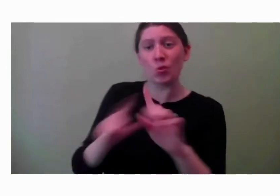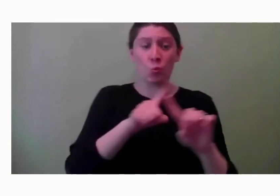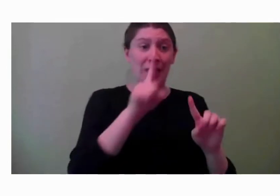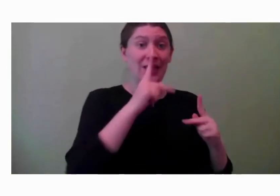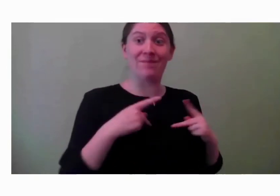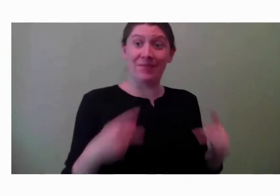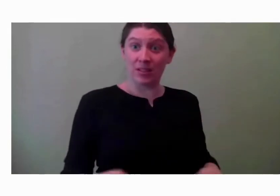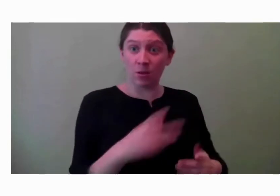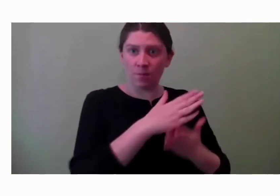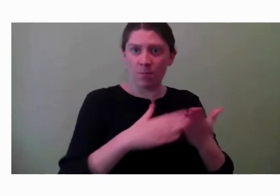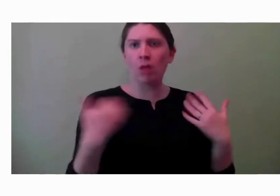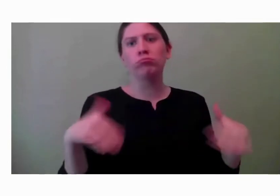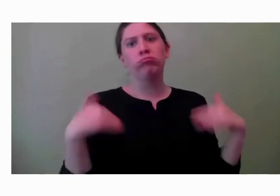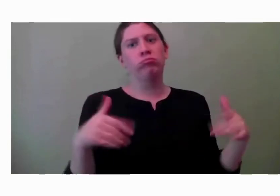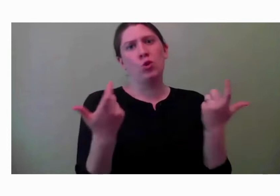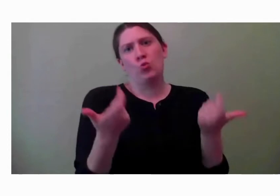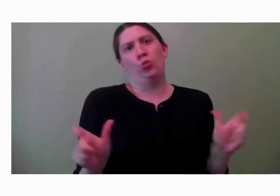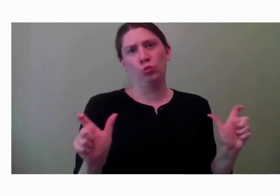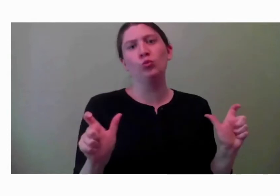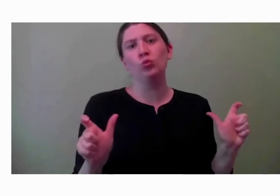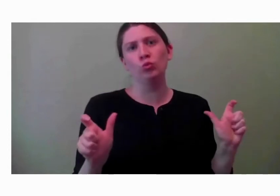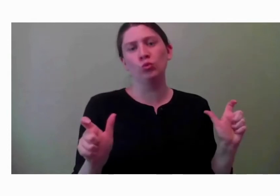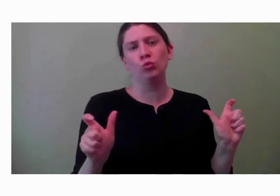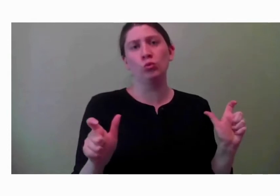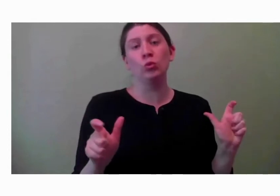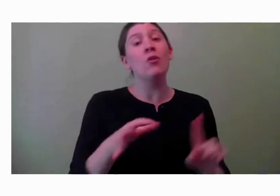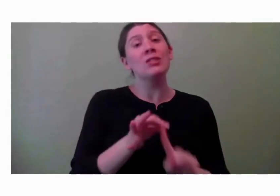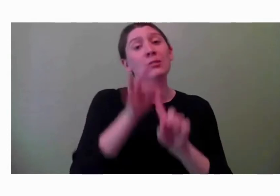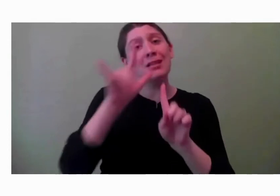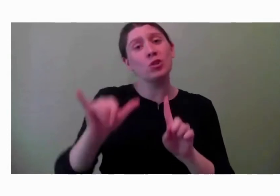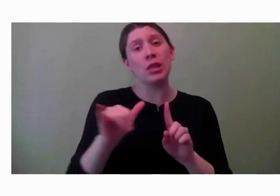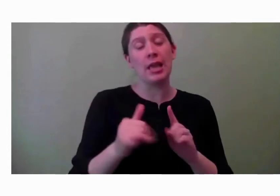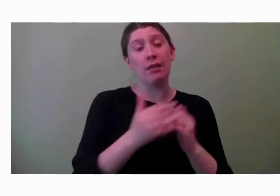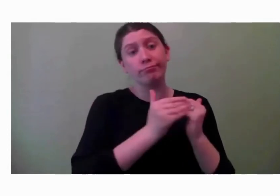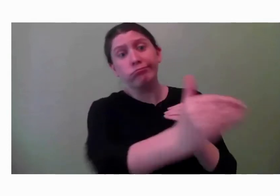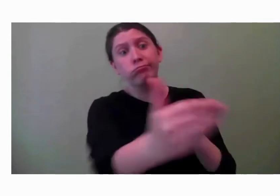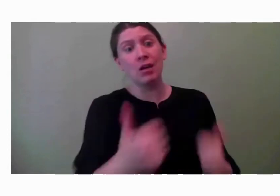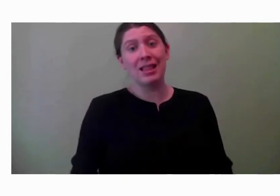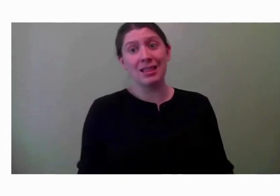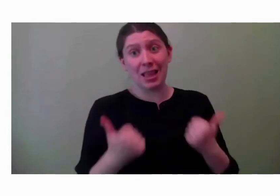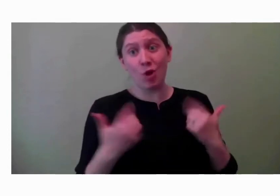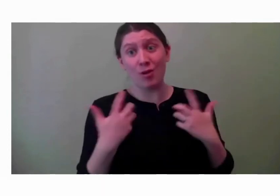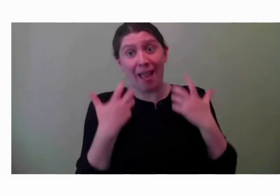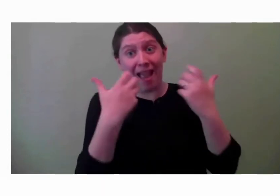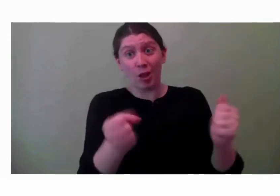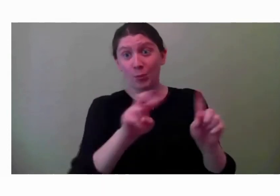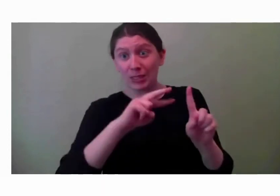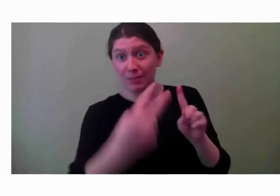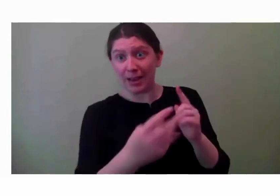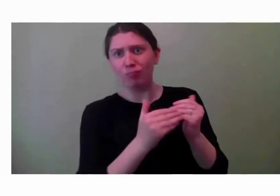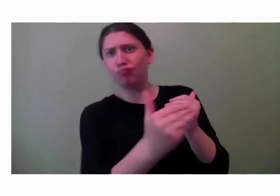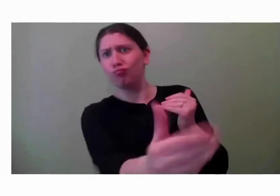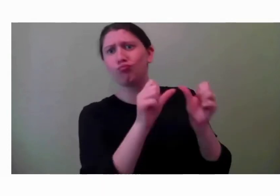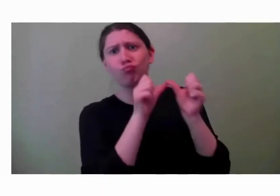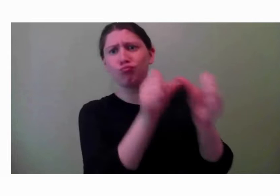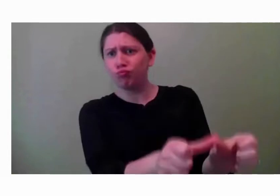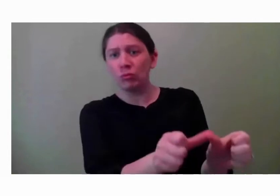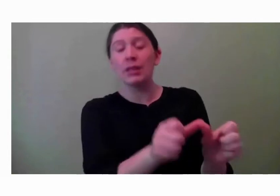for especially a lifelong health promotion standpoint. But then I also think the socialization that comes from our group programs and our family